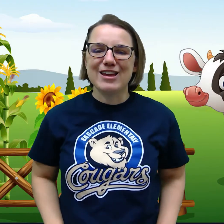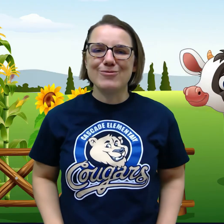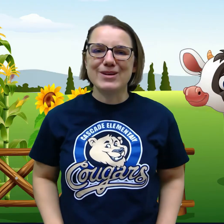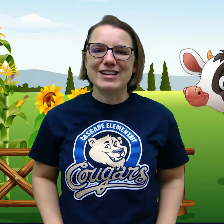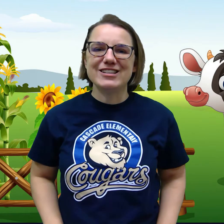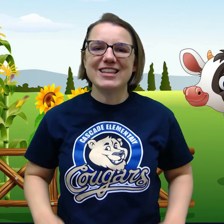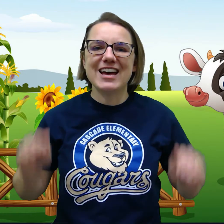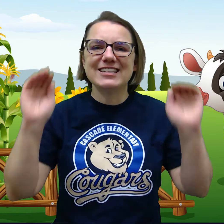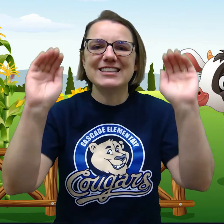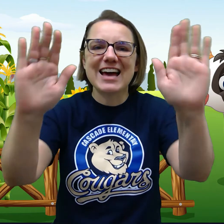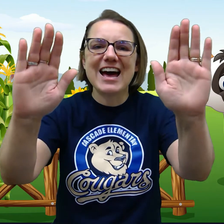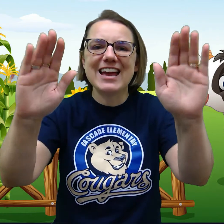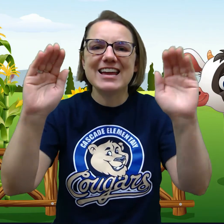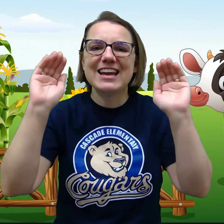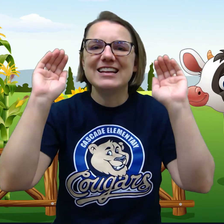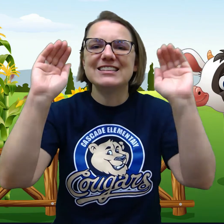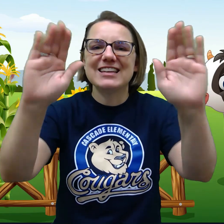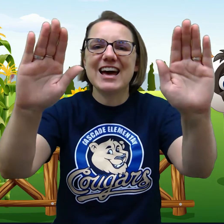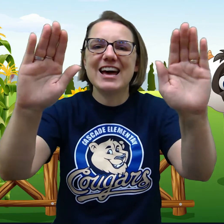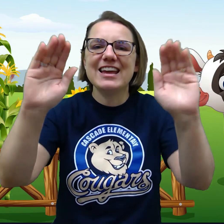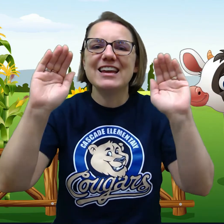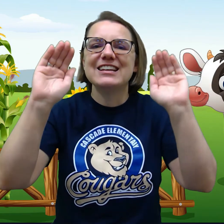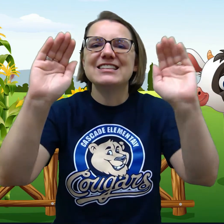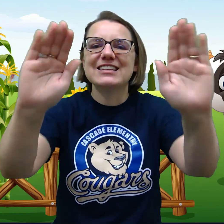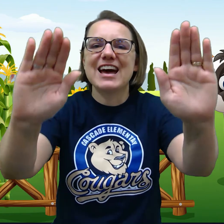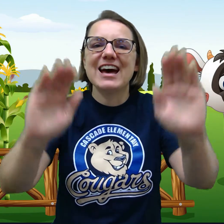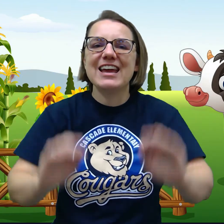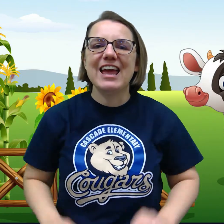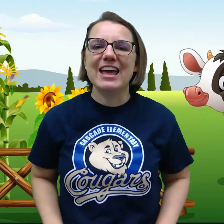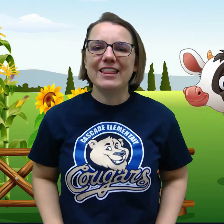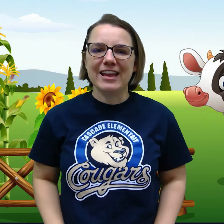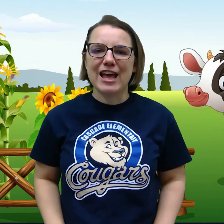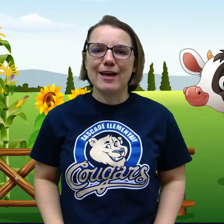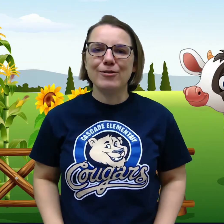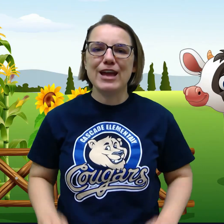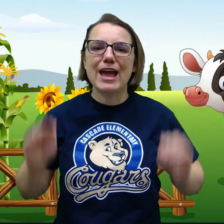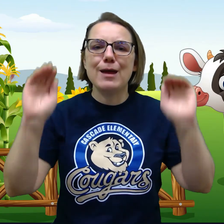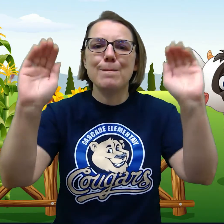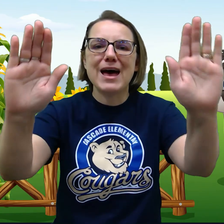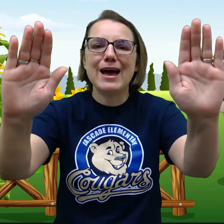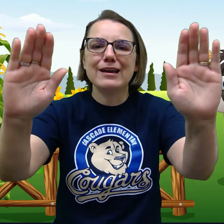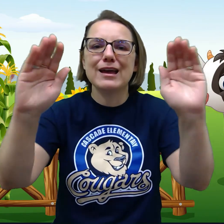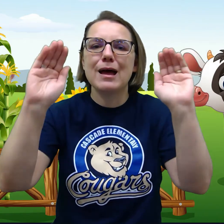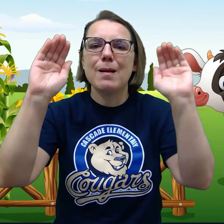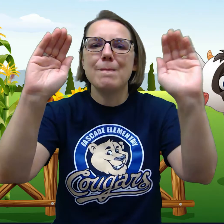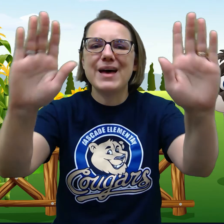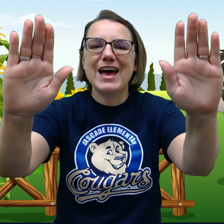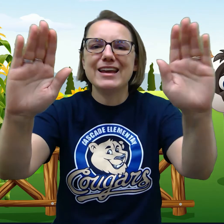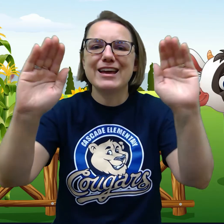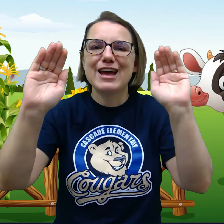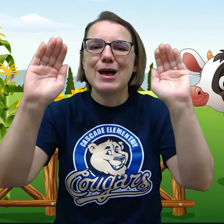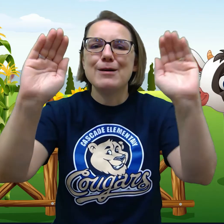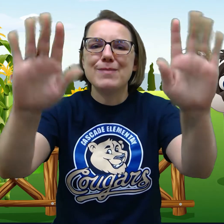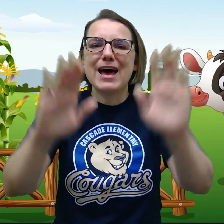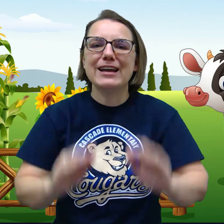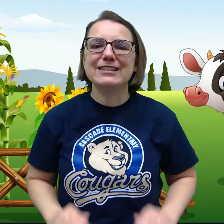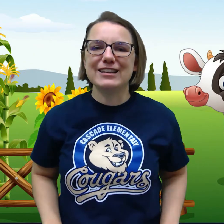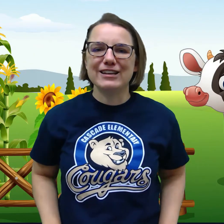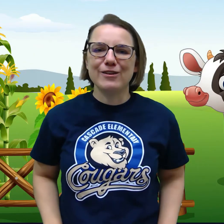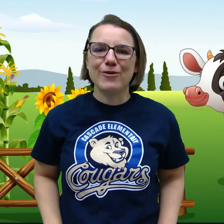reached the sky, sky, sky, and they never came back, back, back, till the